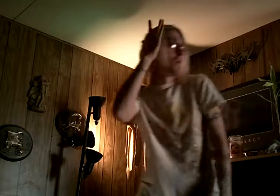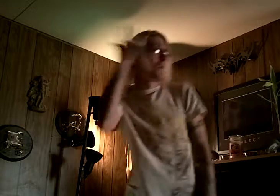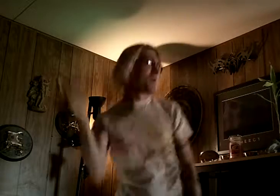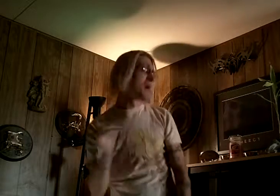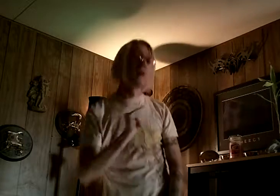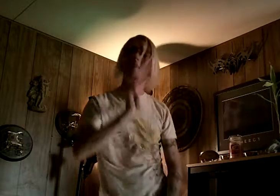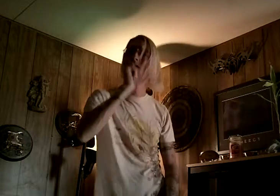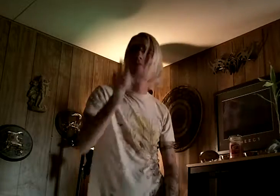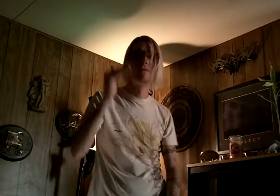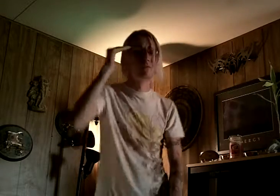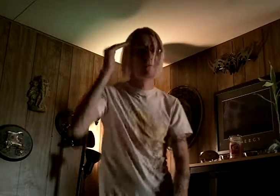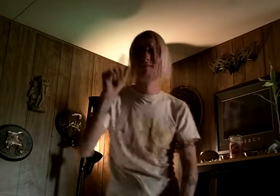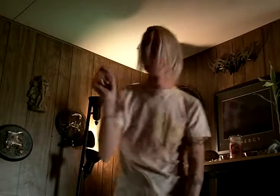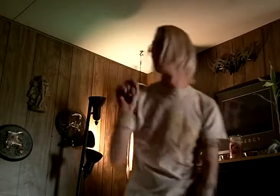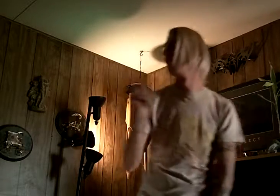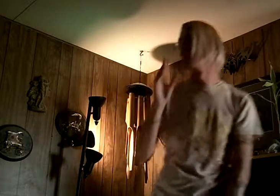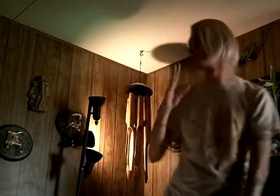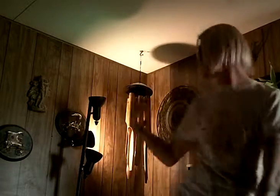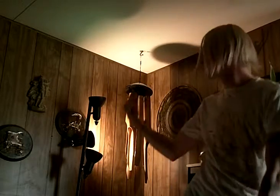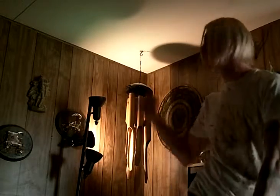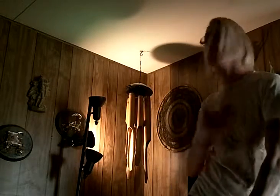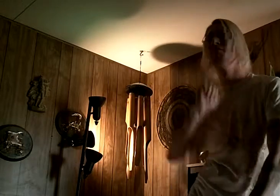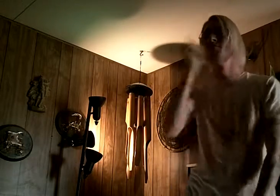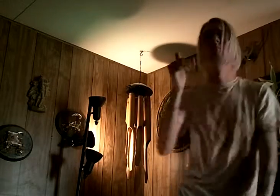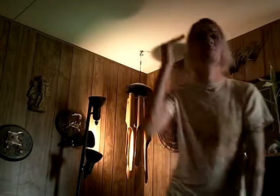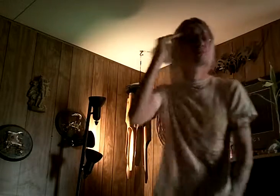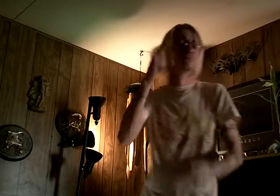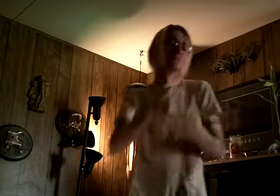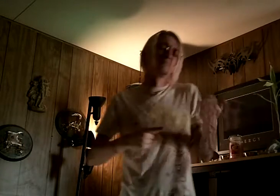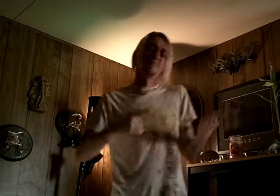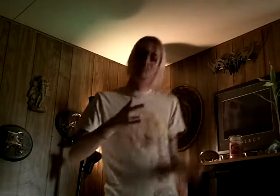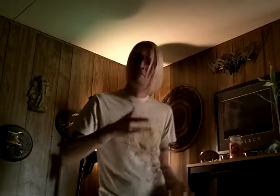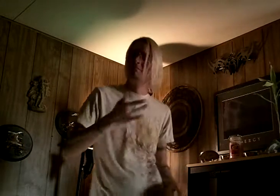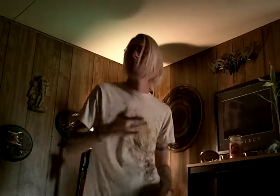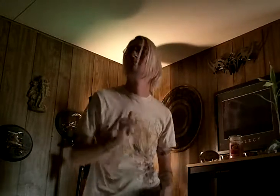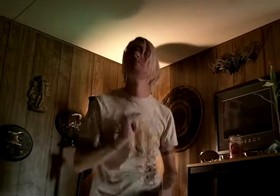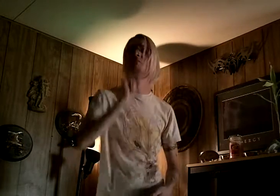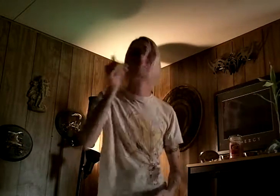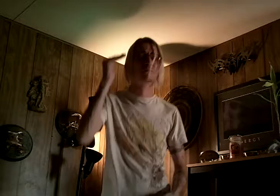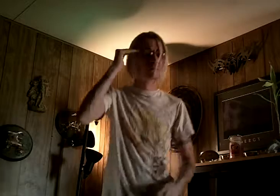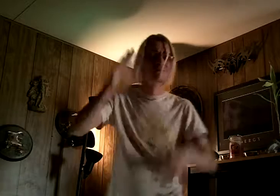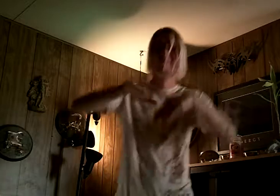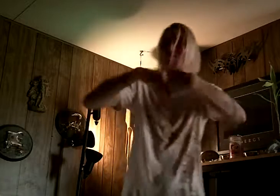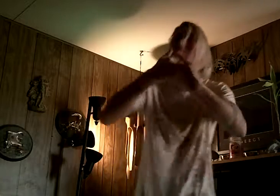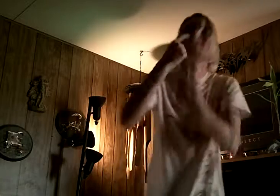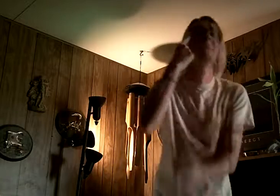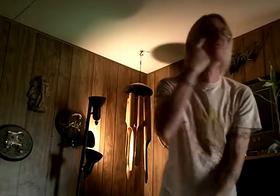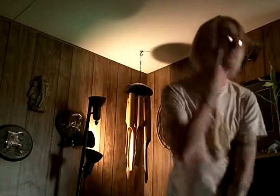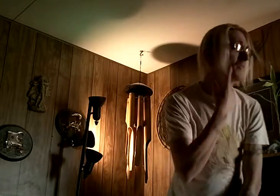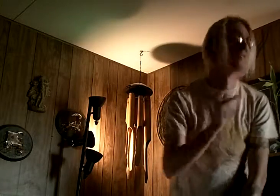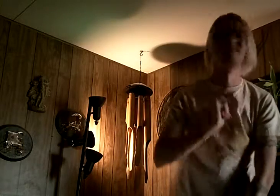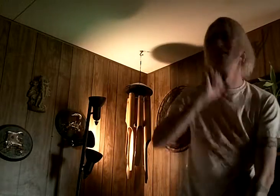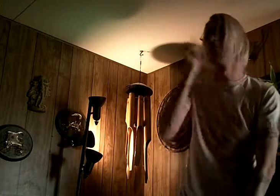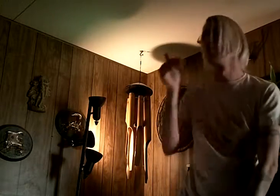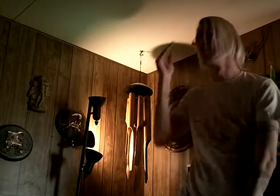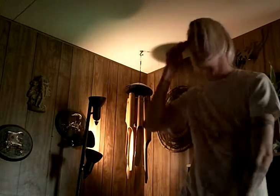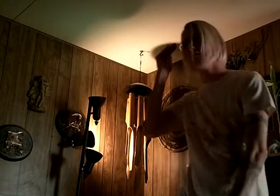oh I don't know where to go I don't know what to feel I don't know how to cry I don't know